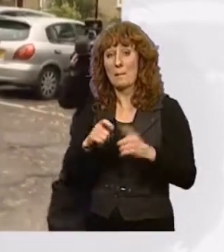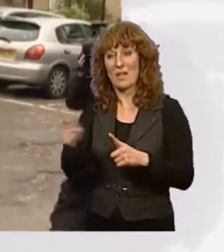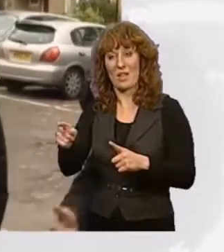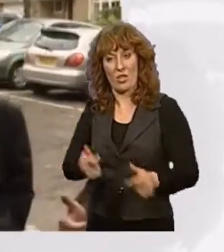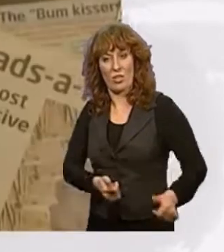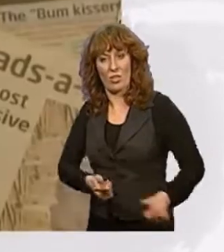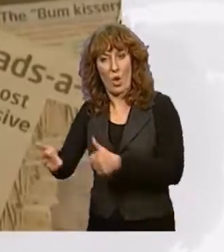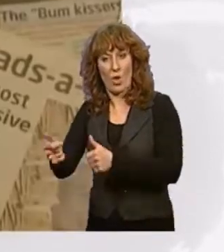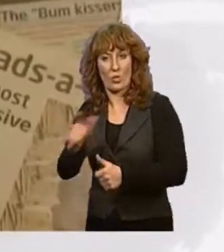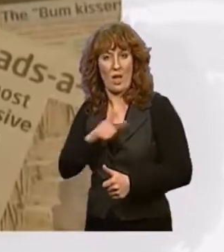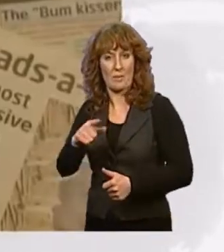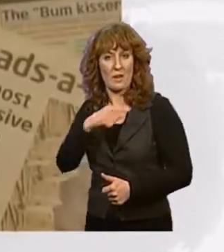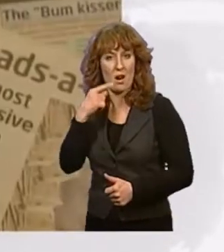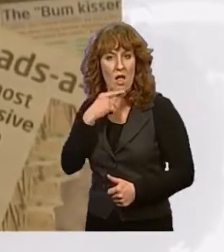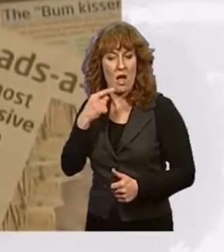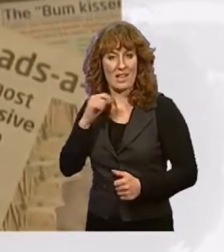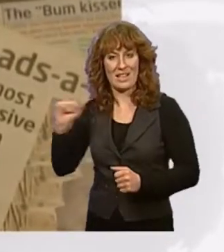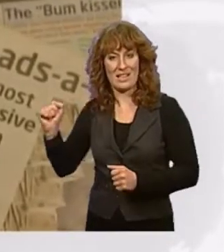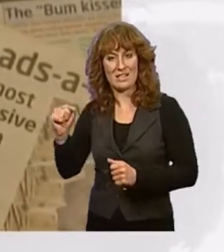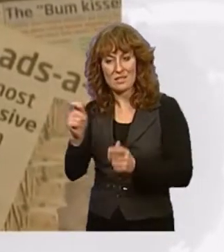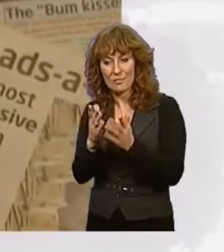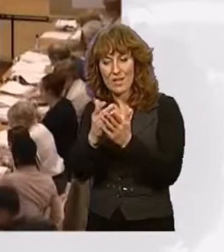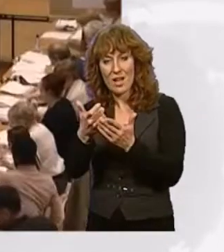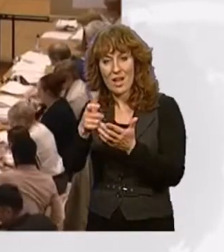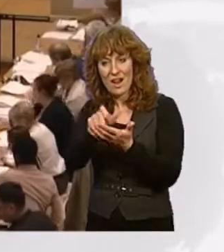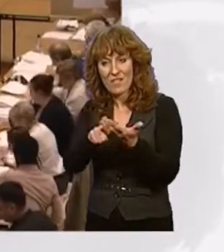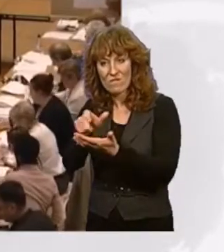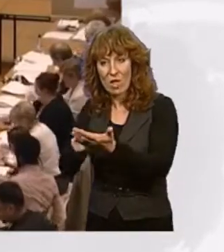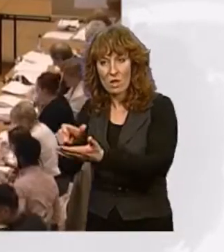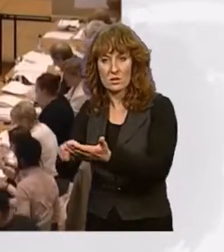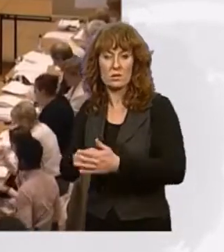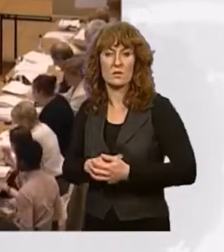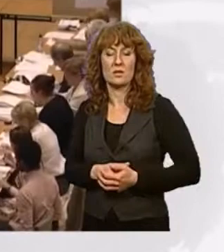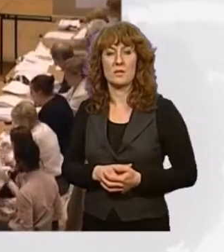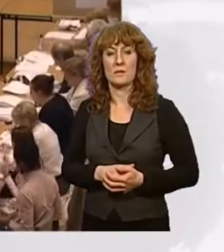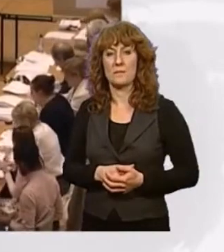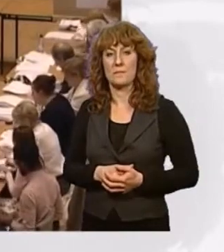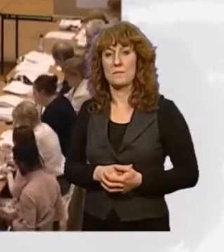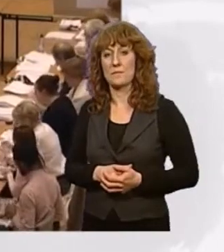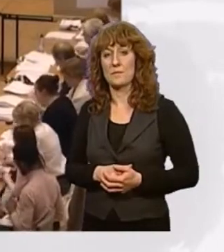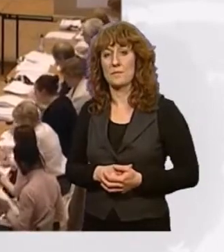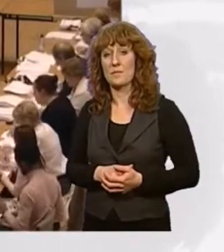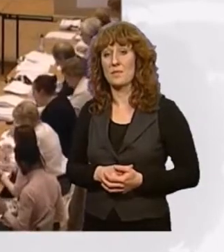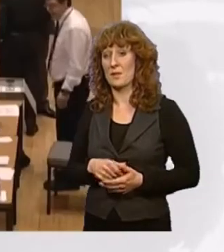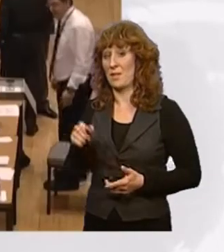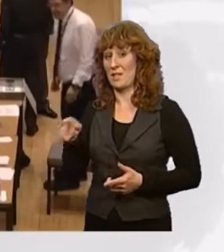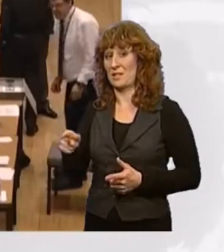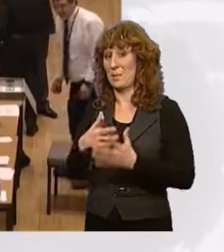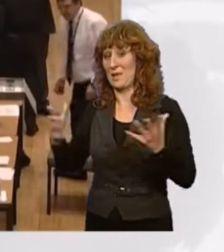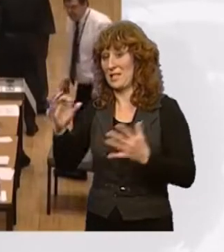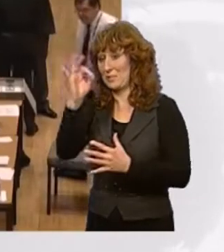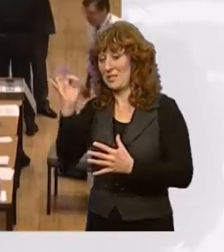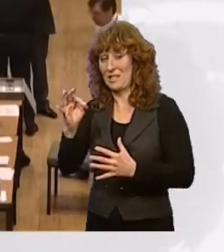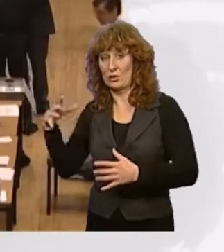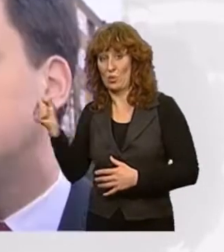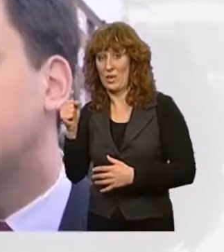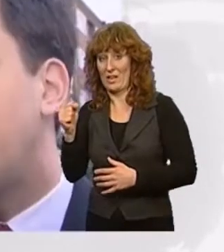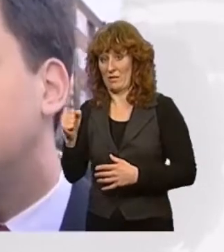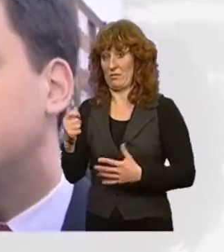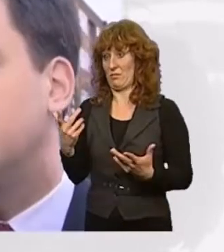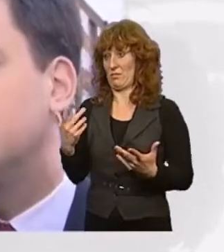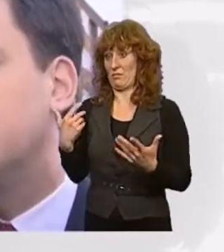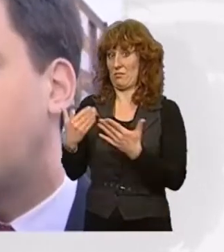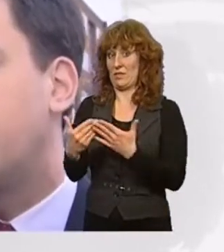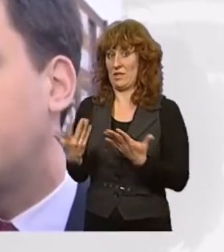because of lies in his campaign leaflets. It's new one secured the party's biggest majority yet in this seat. I think the